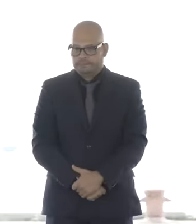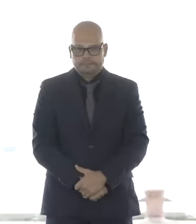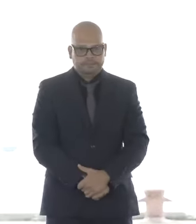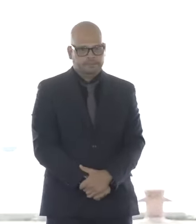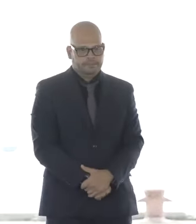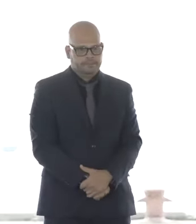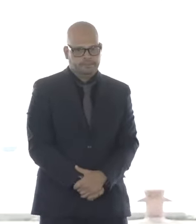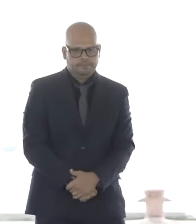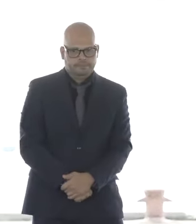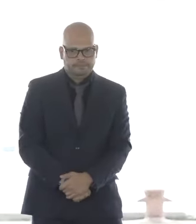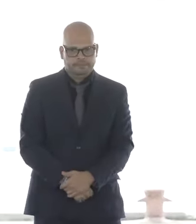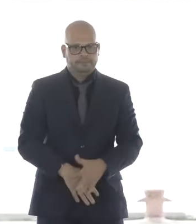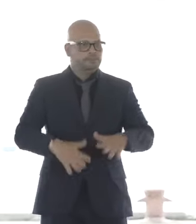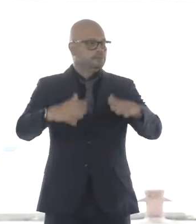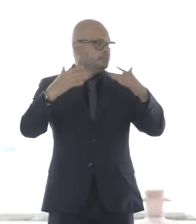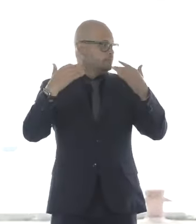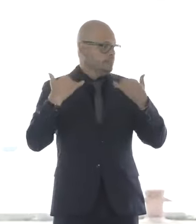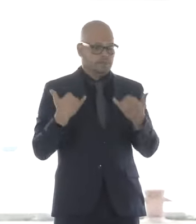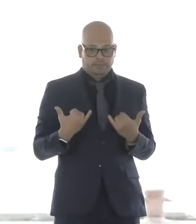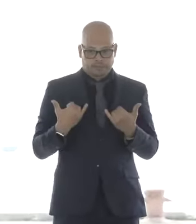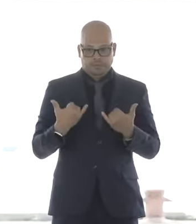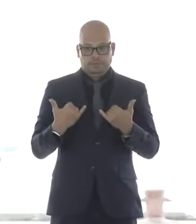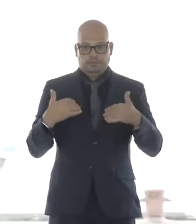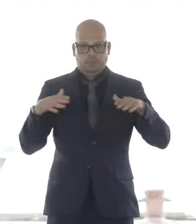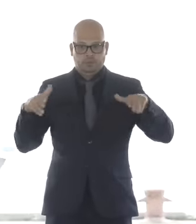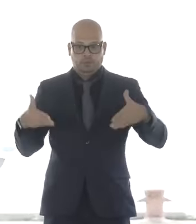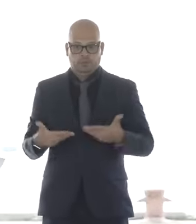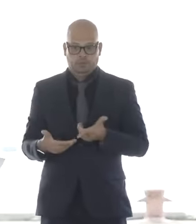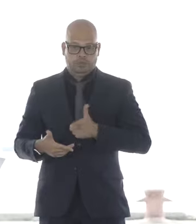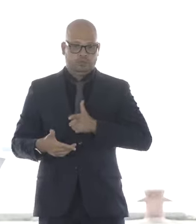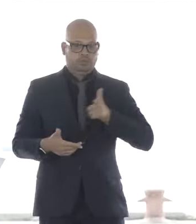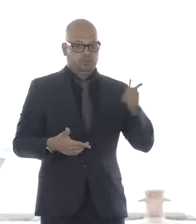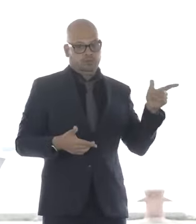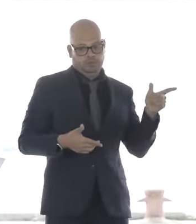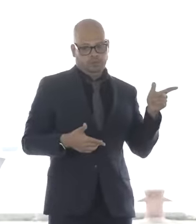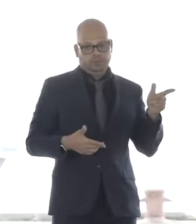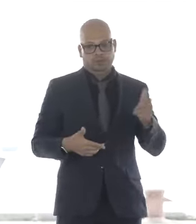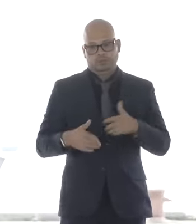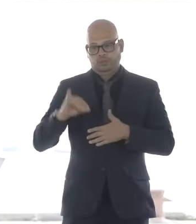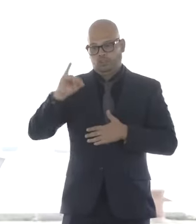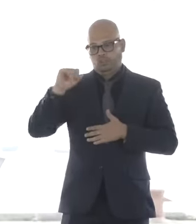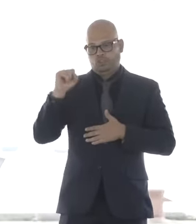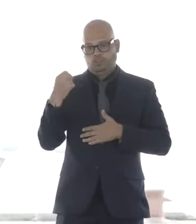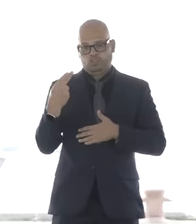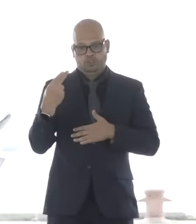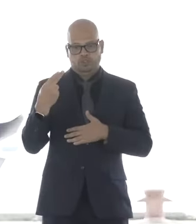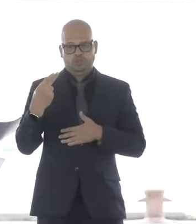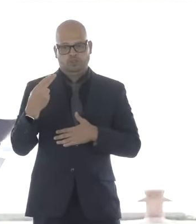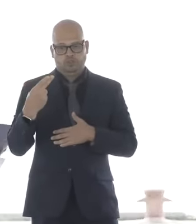And now, please give a warm welcome to Josh Rahl from the Maritime Administration.